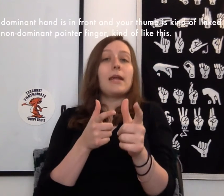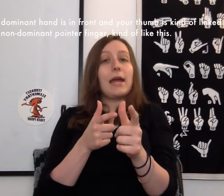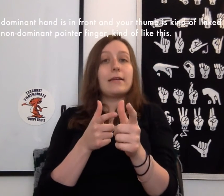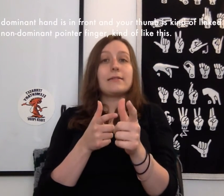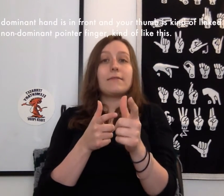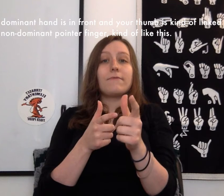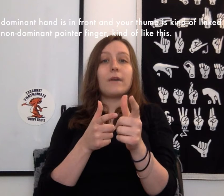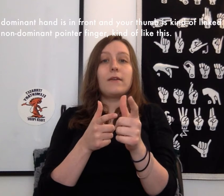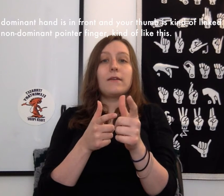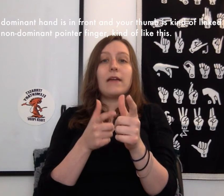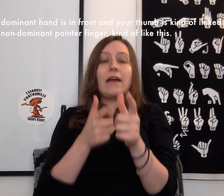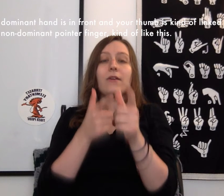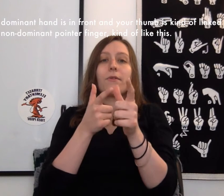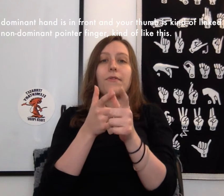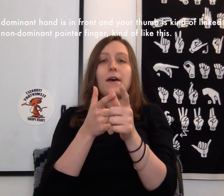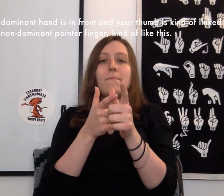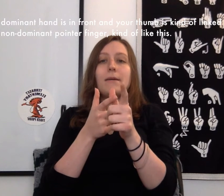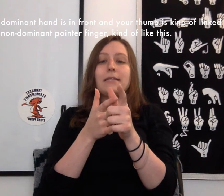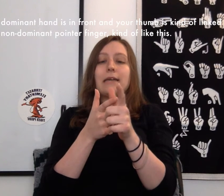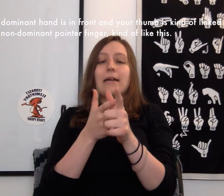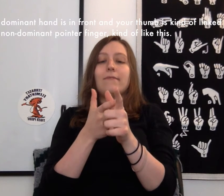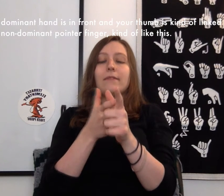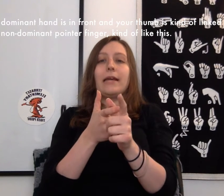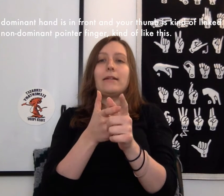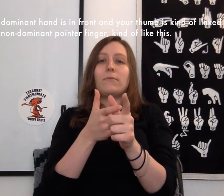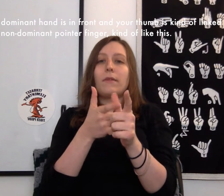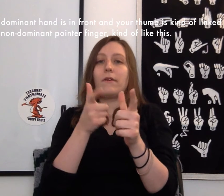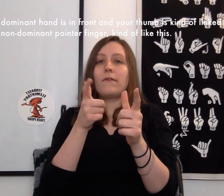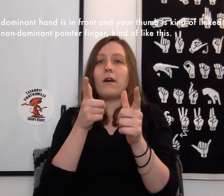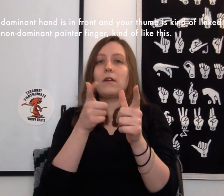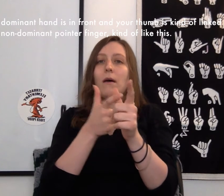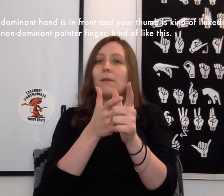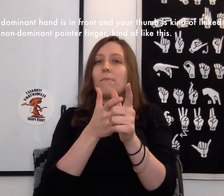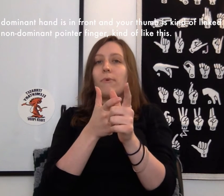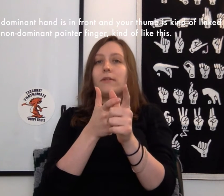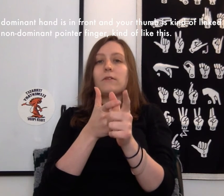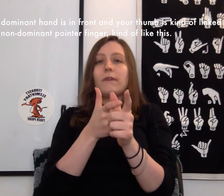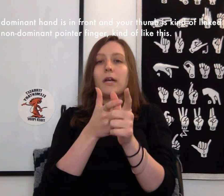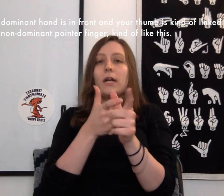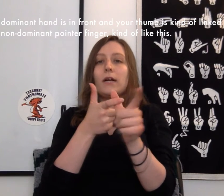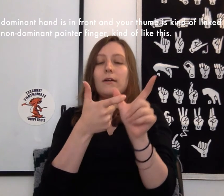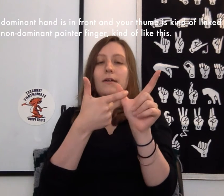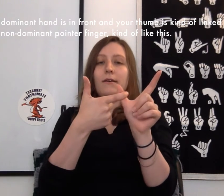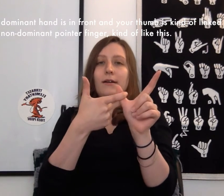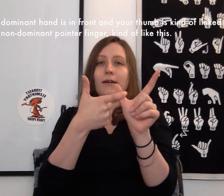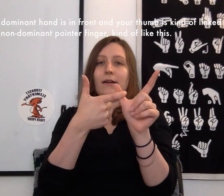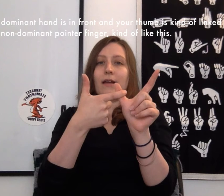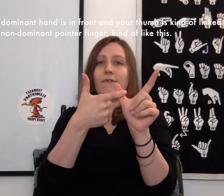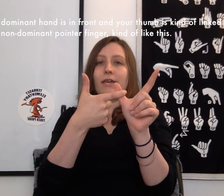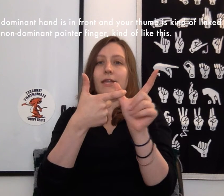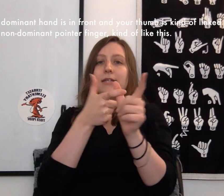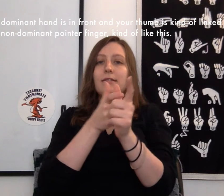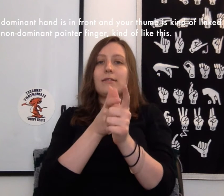hand is in front and your thumb is kind of linked with your non-dominant pointer finger, kind of like this.